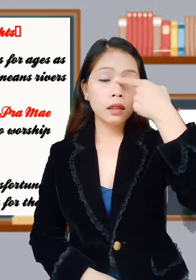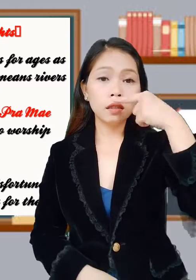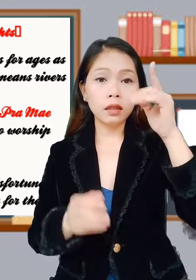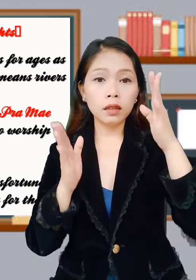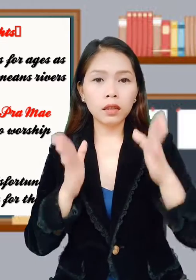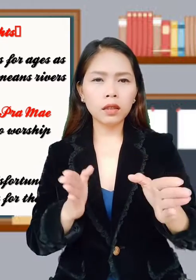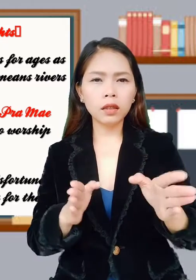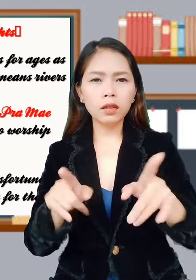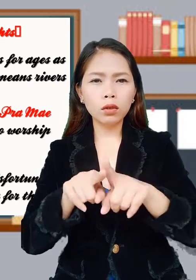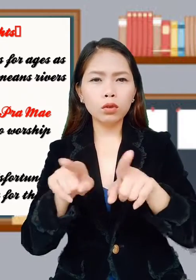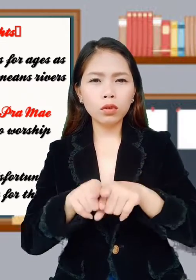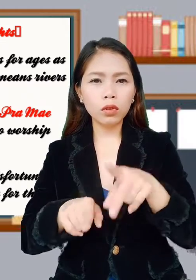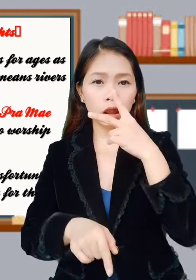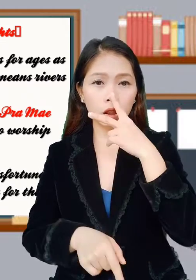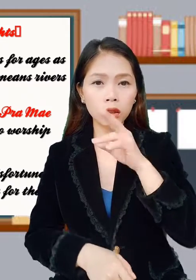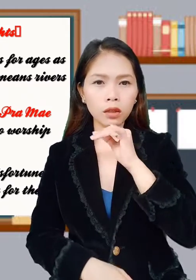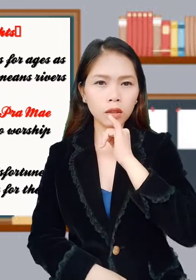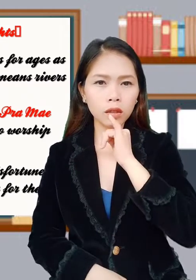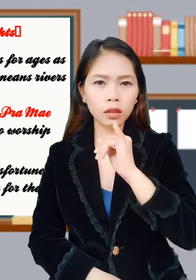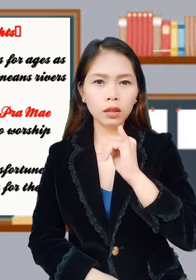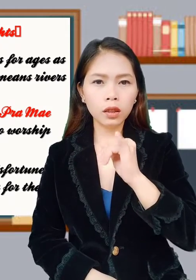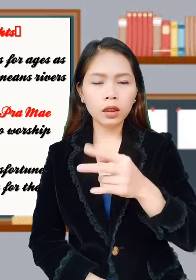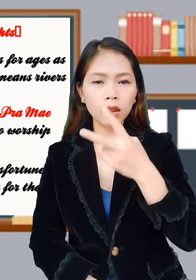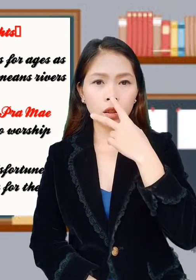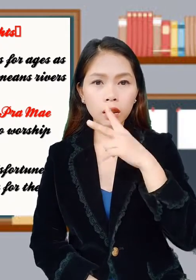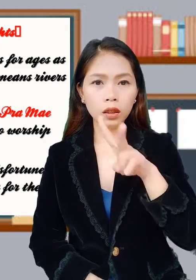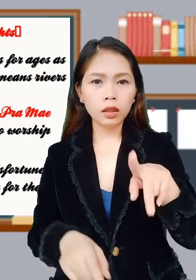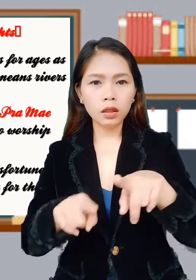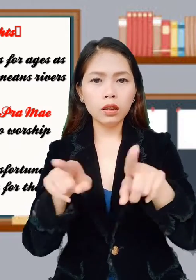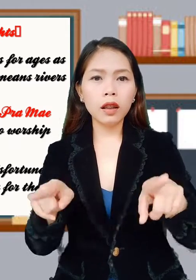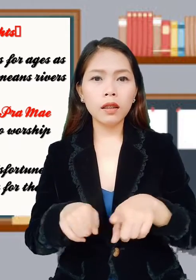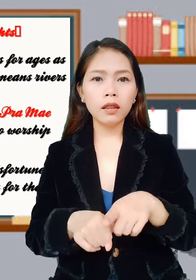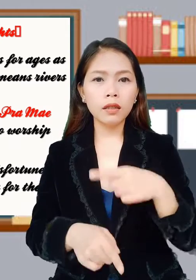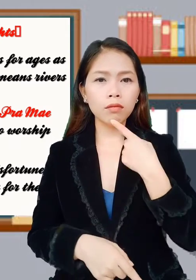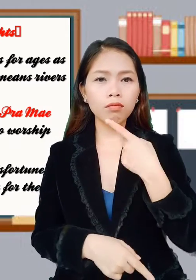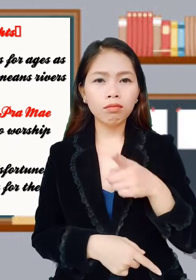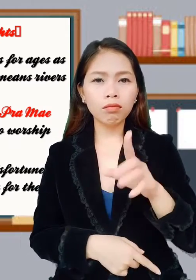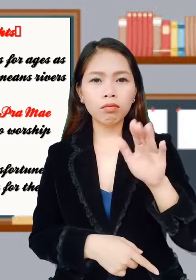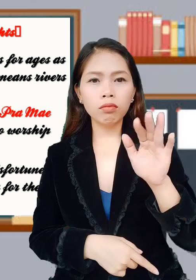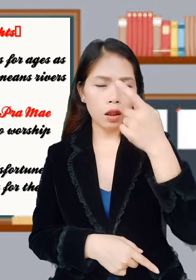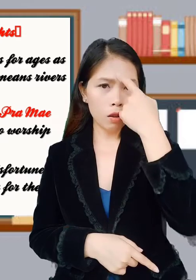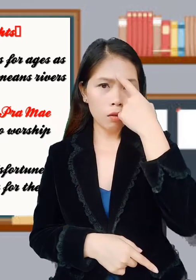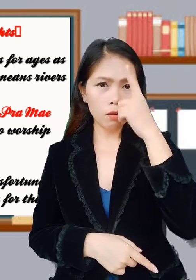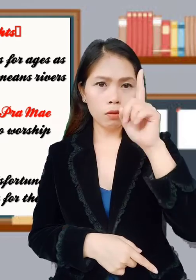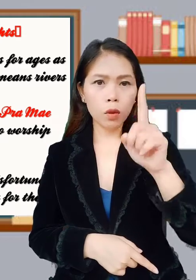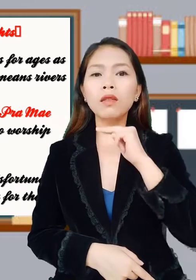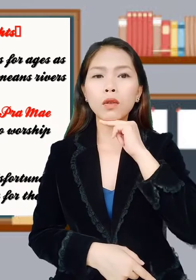Thai also see it as a time to wave goodbye to misfortune